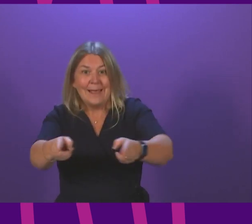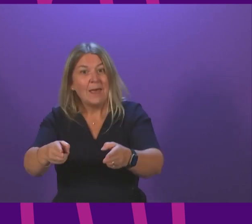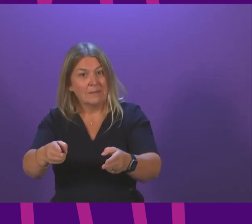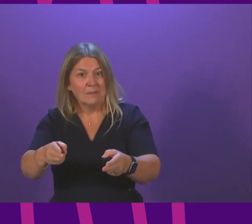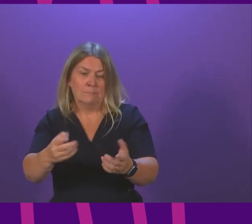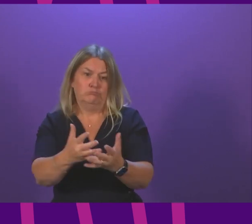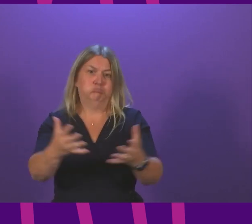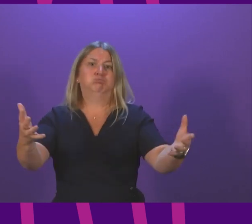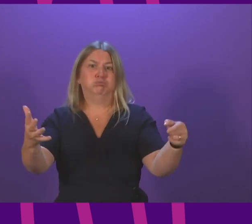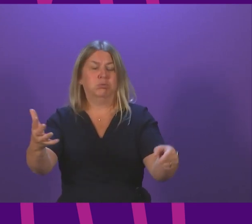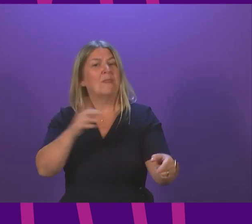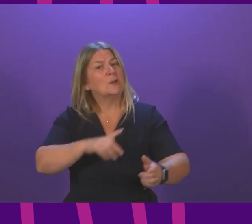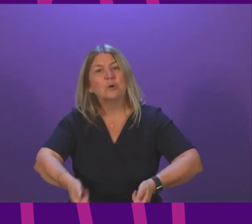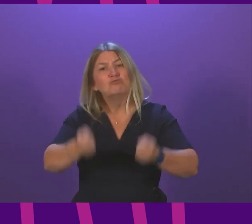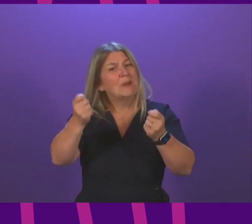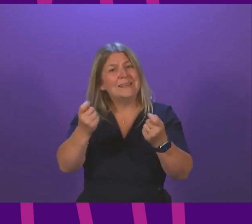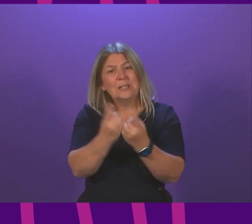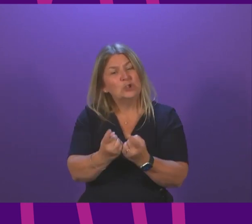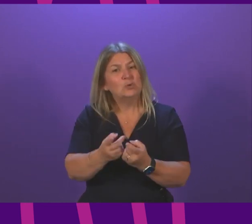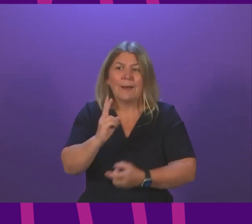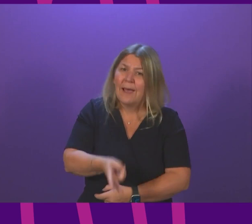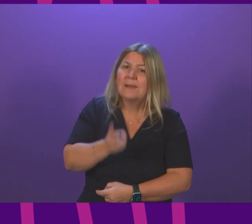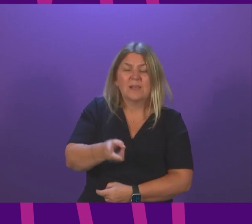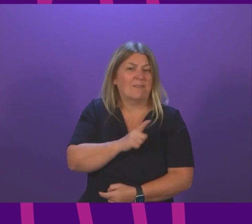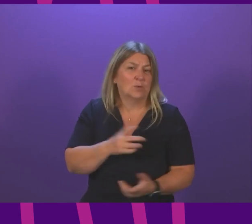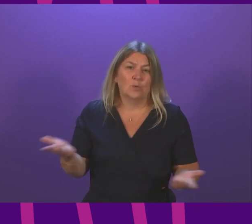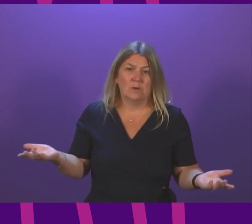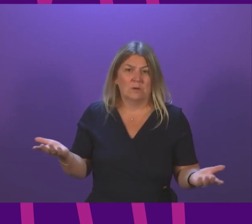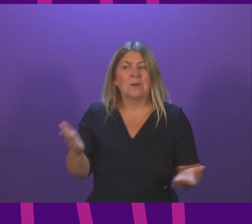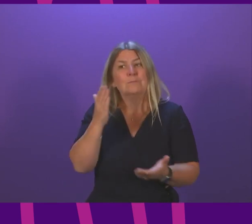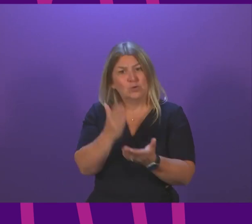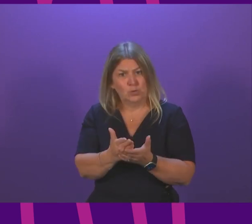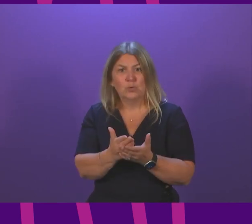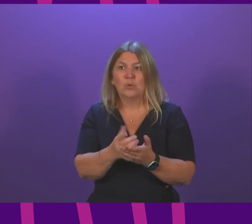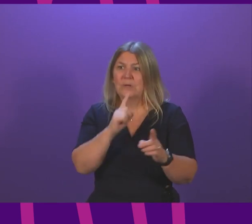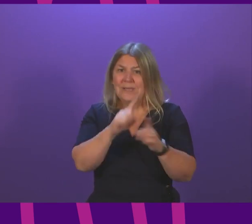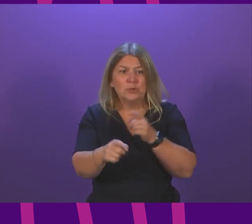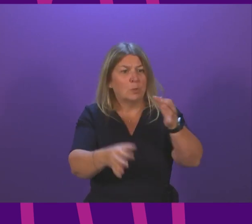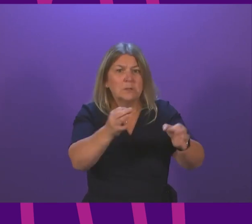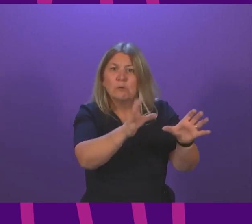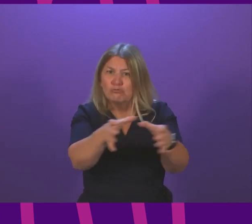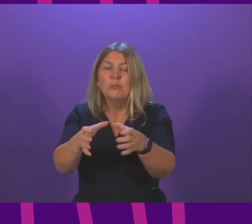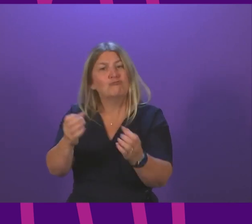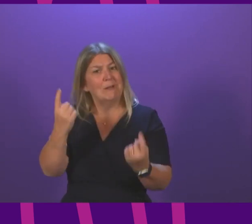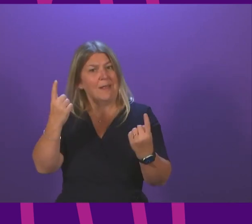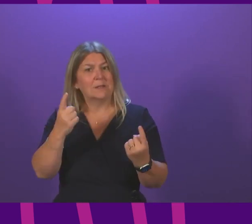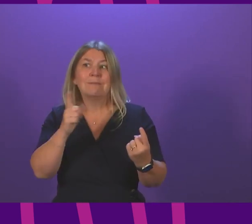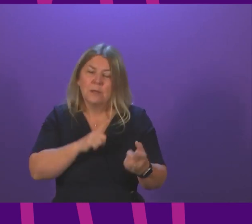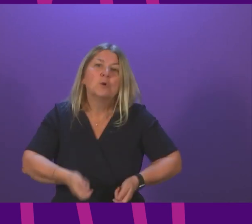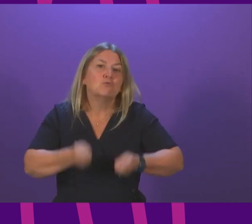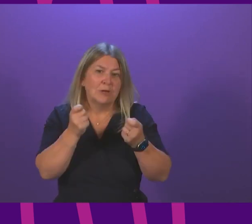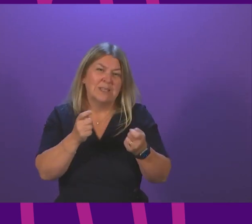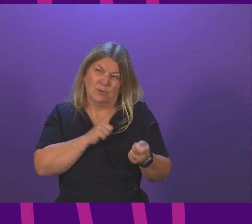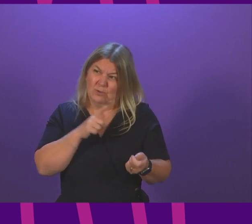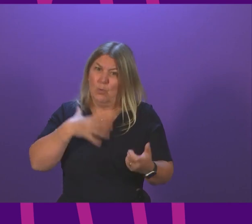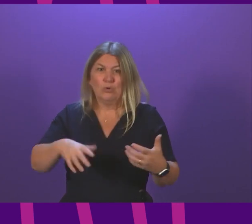raise this matter and I know that members from across all political parties recognise this and work constructively to help tackle this